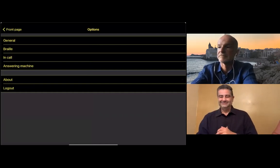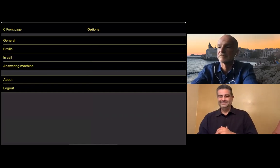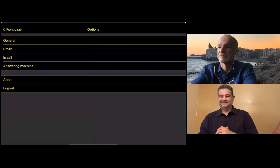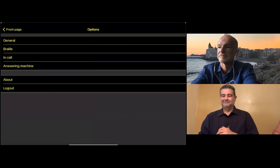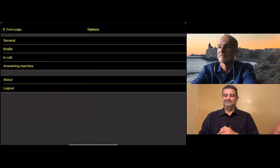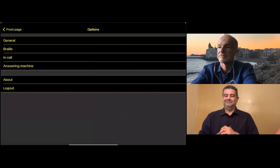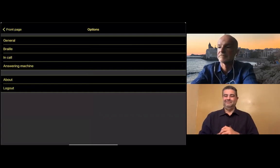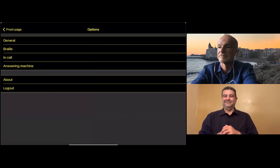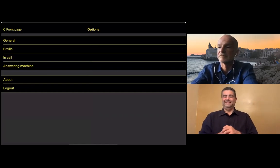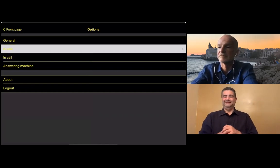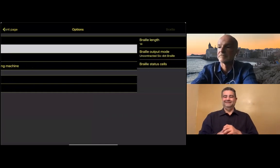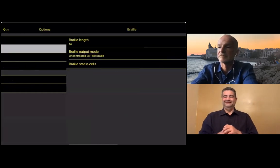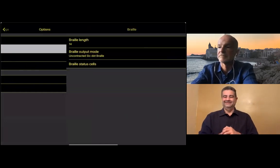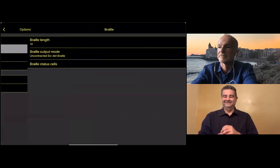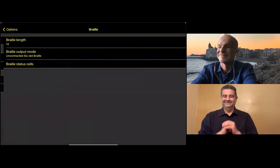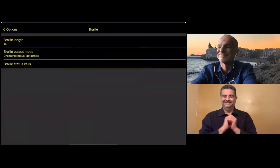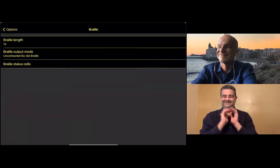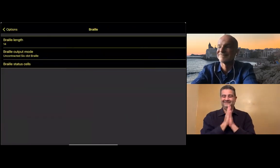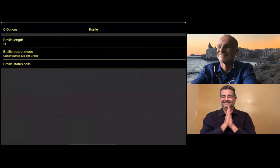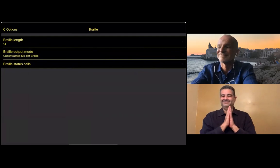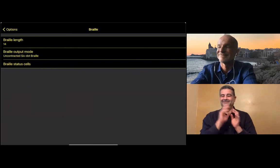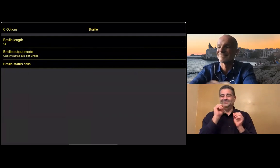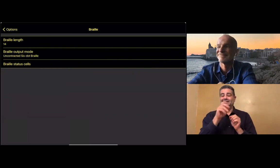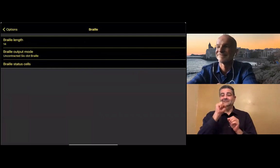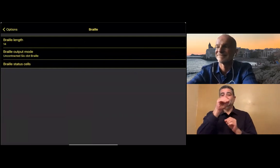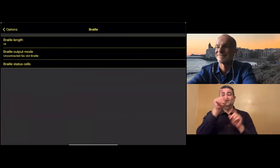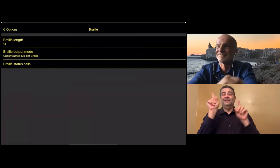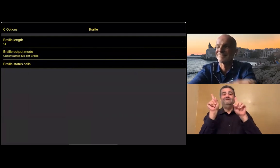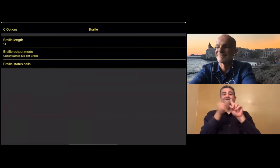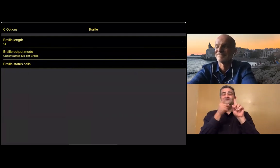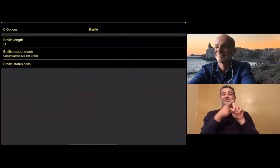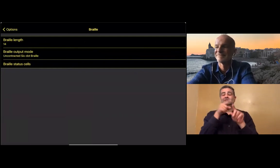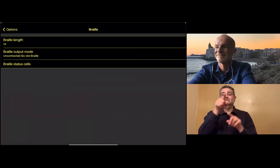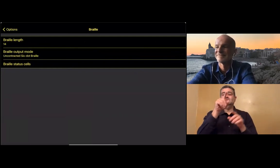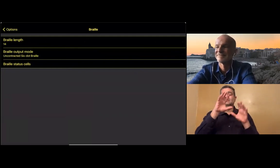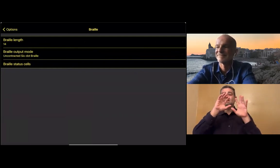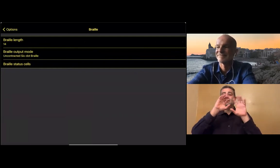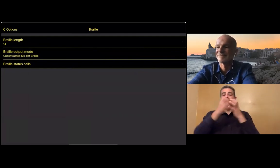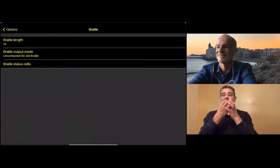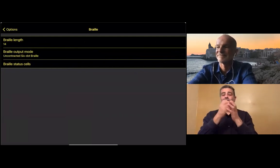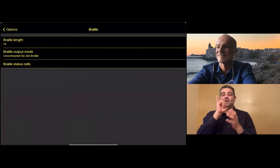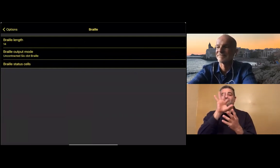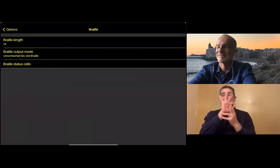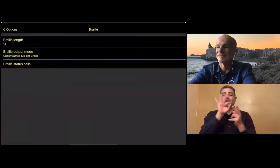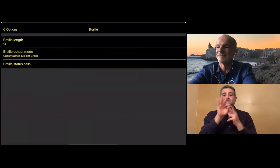We're trying to make your life just a little bit easier in the options that we have presented in the app.